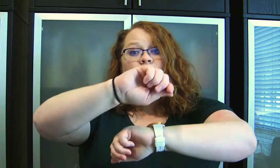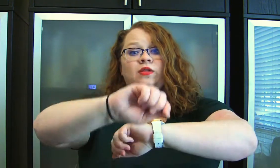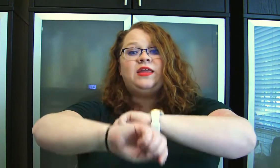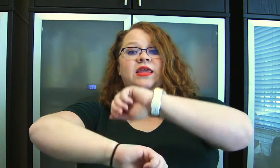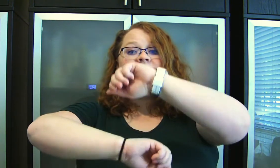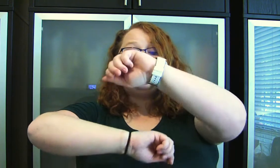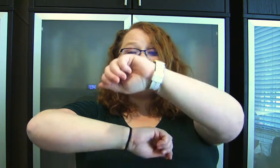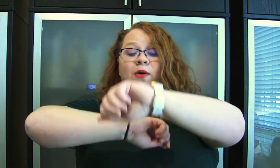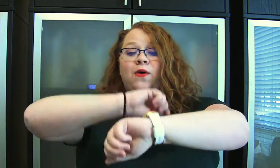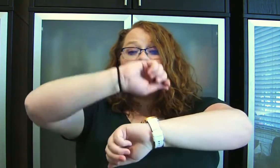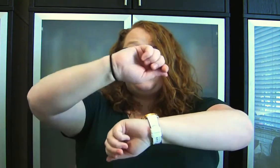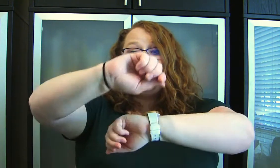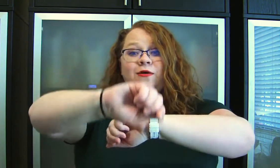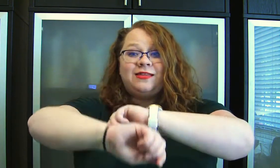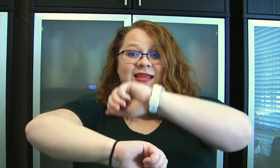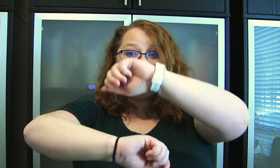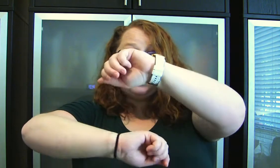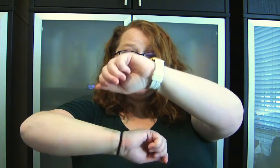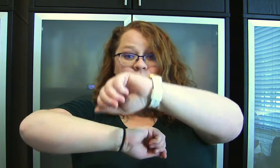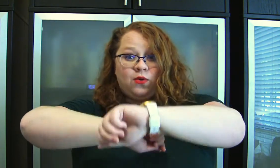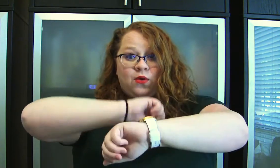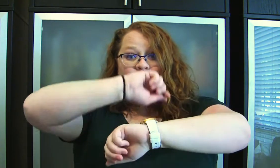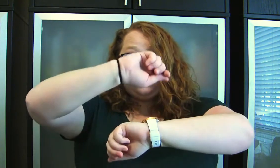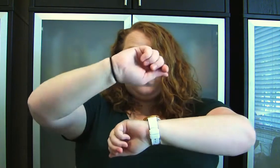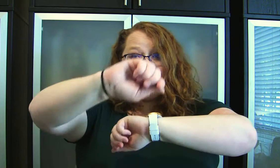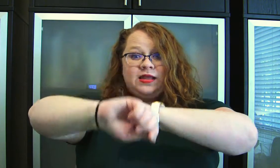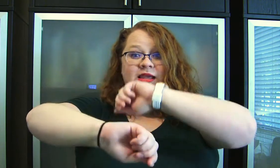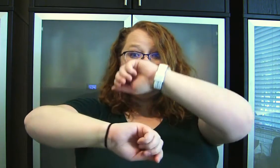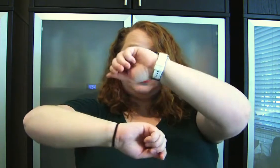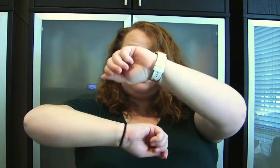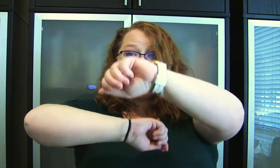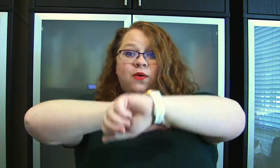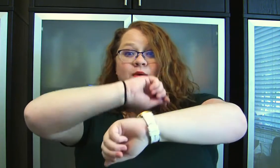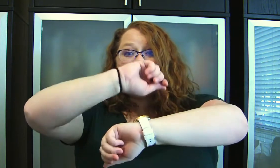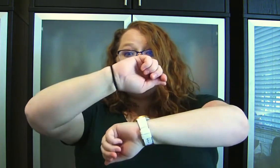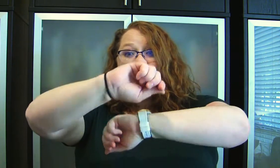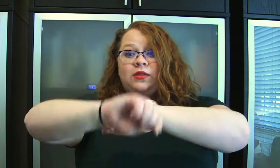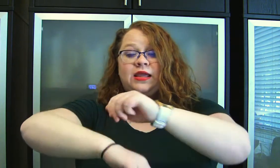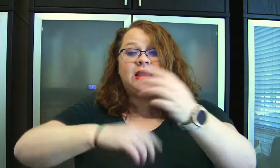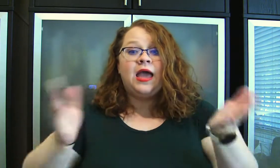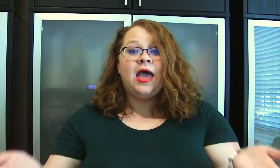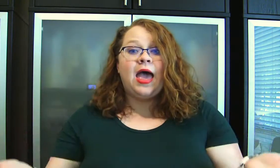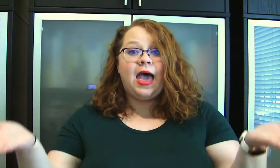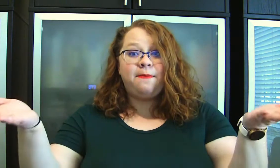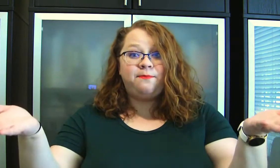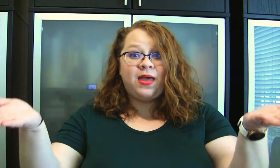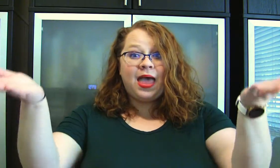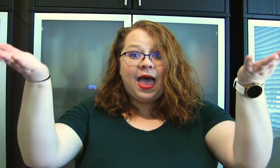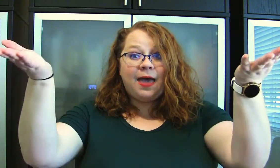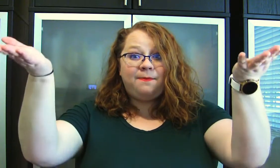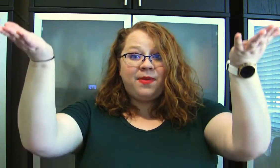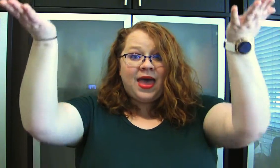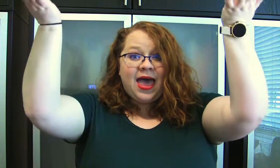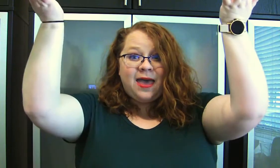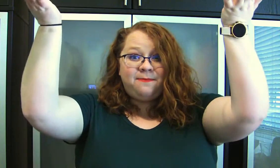Roly Poly, Roly Poly. Up, up, up.